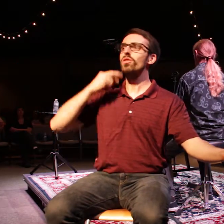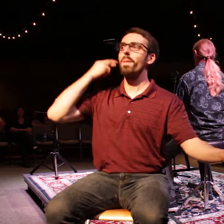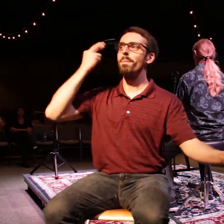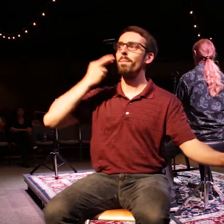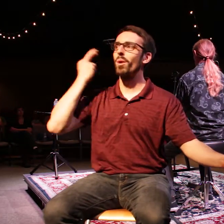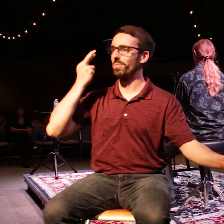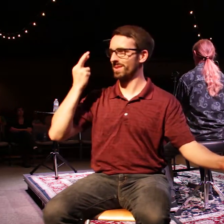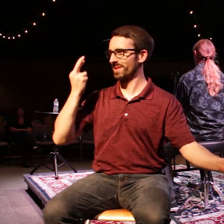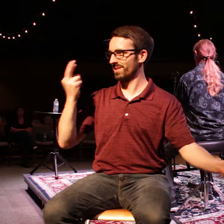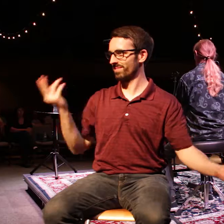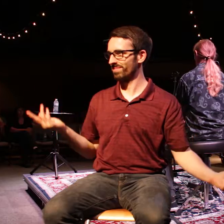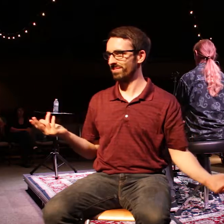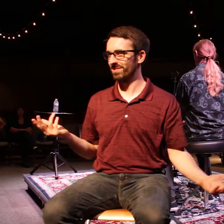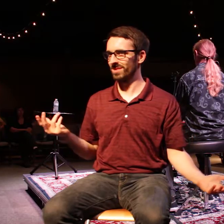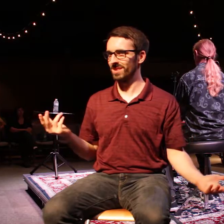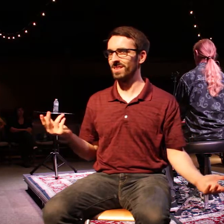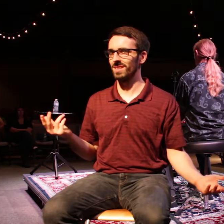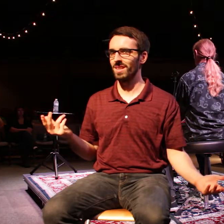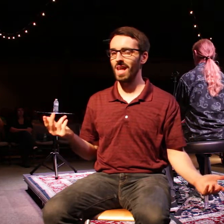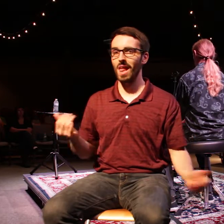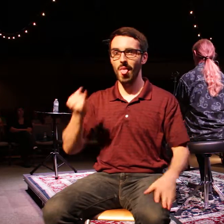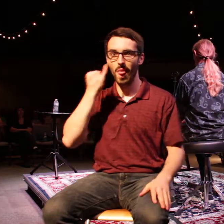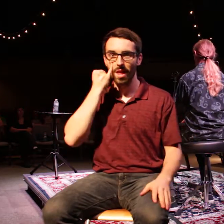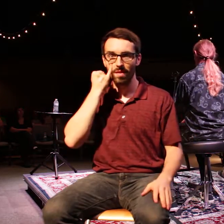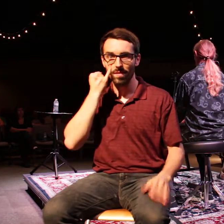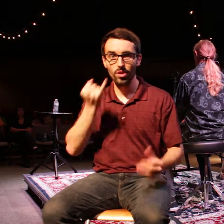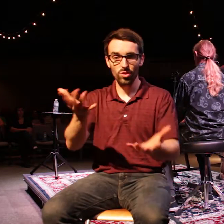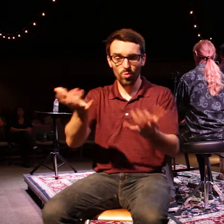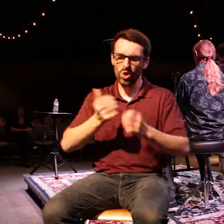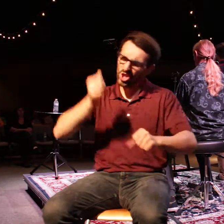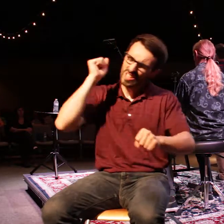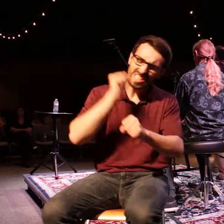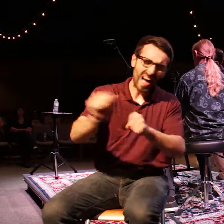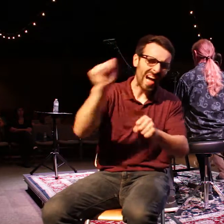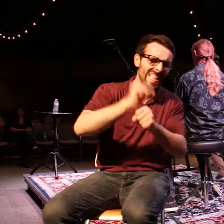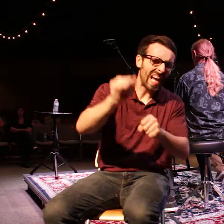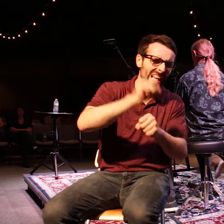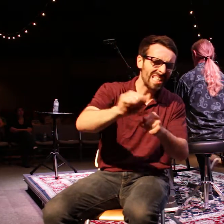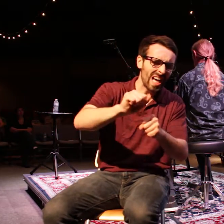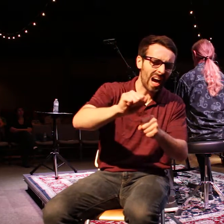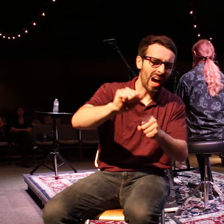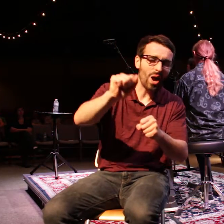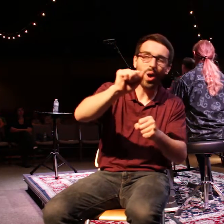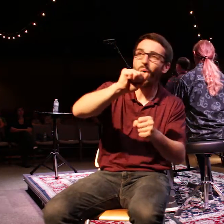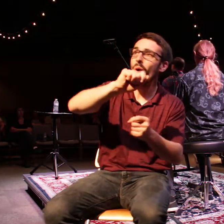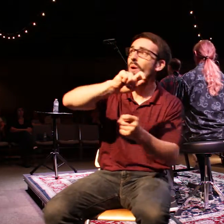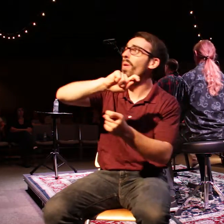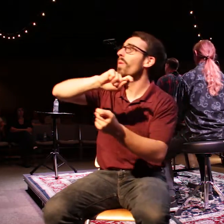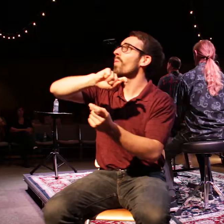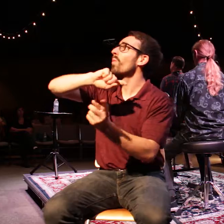If you try to work your way into heaven, if you try to work your way into God's good graces,